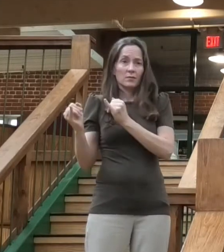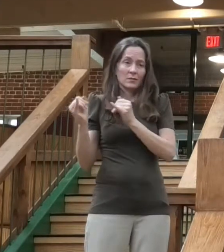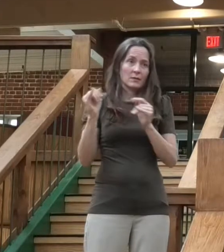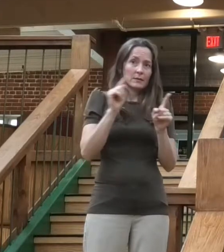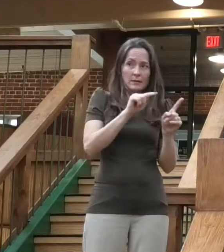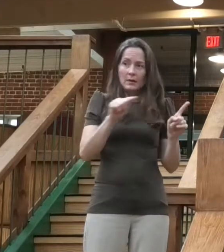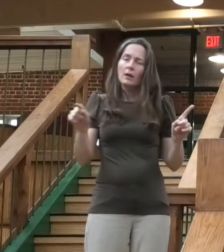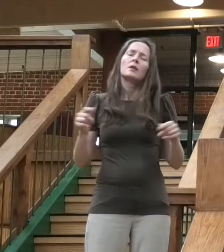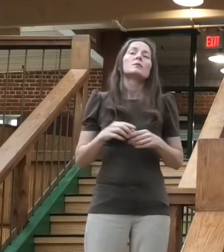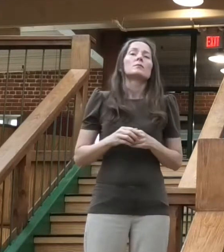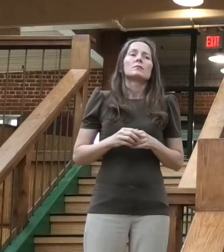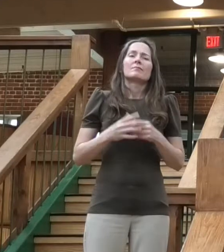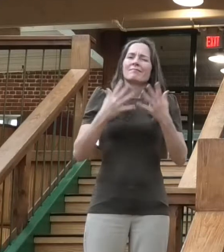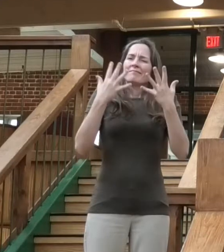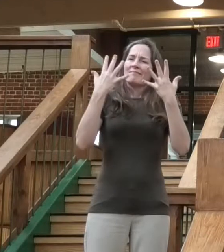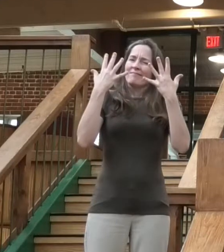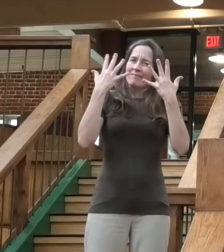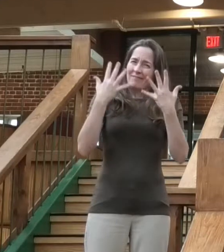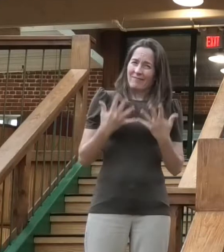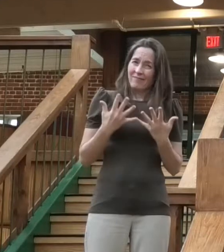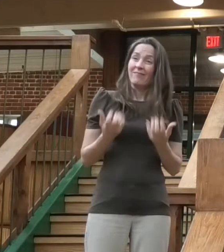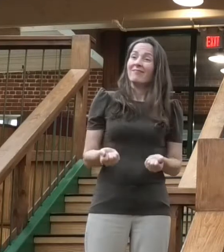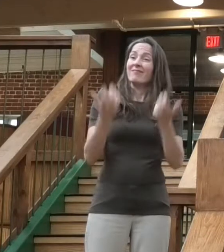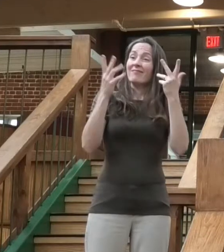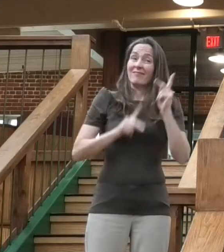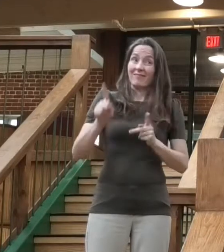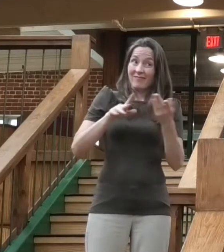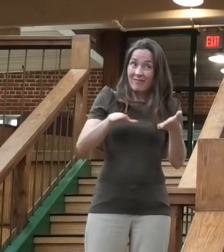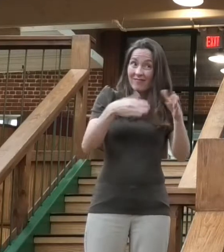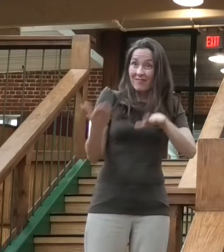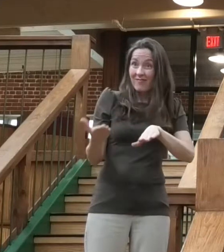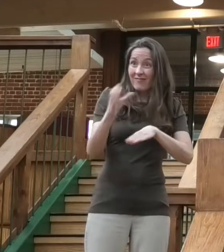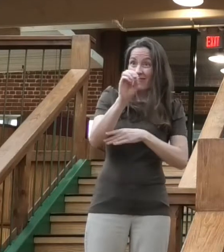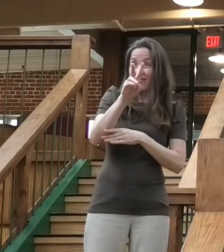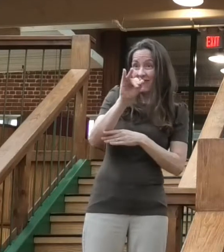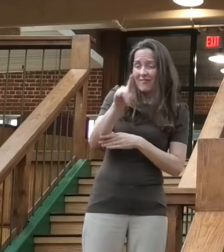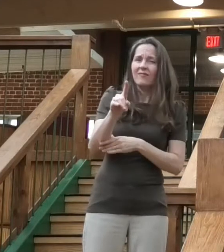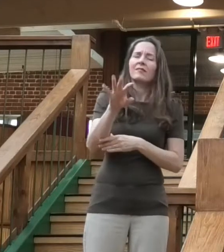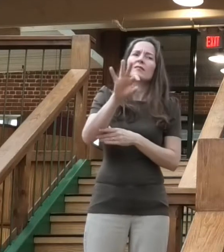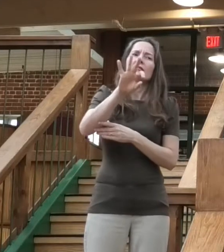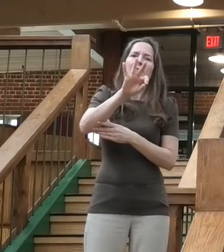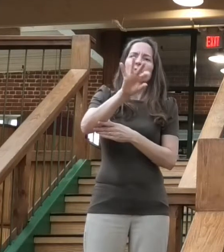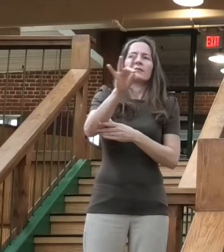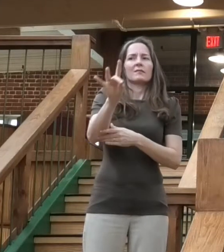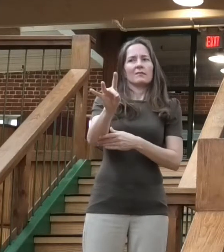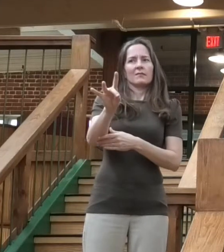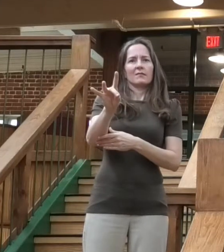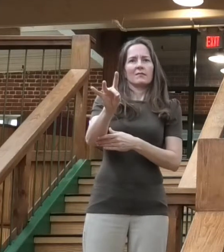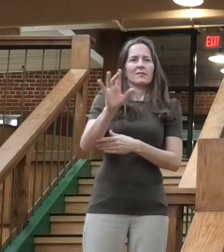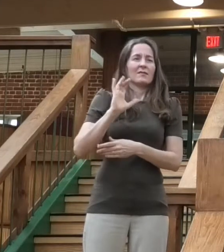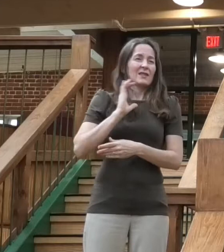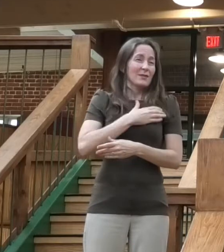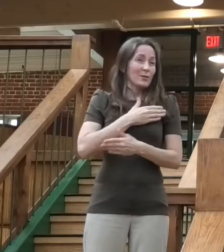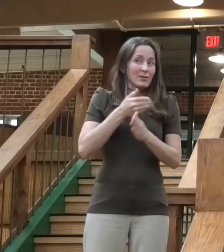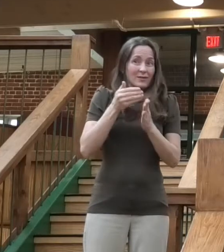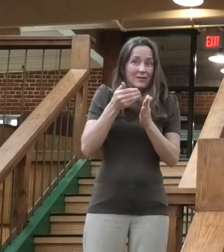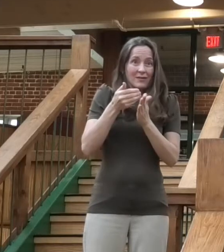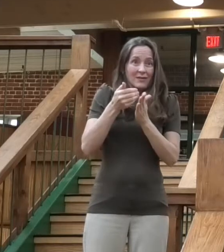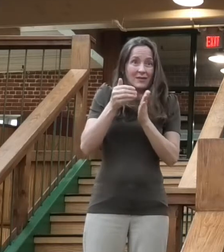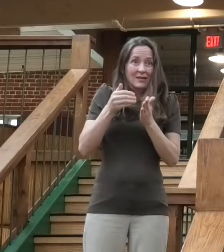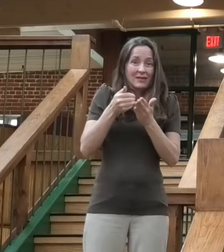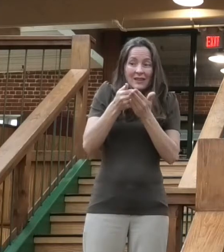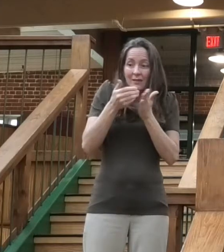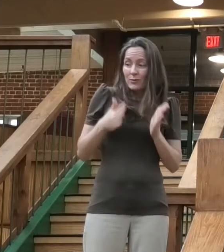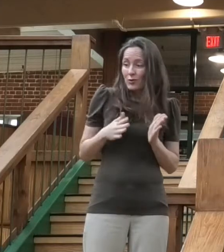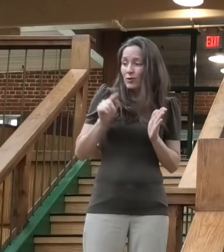98 of our residents, our neighbors, to this virus that continues to ravage the